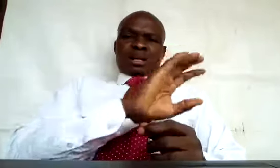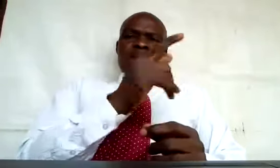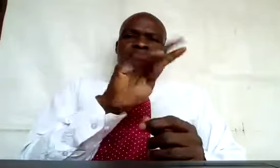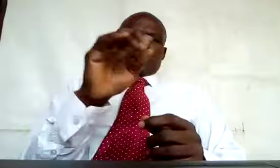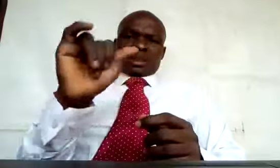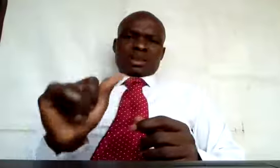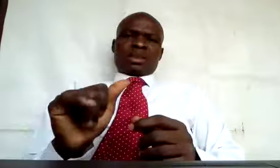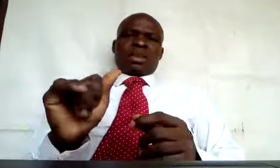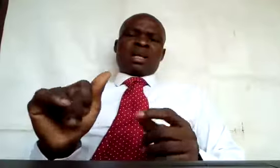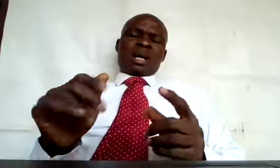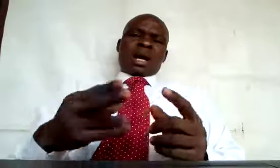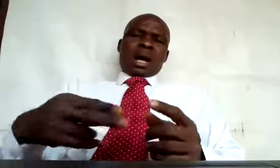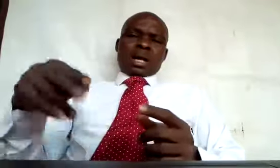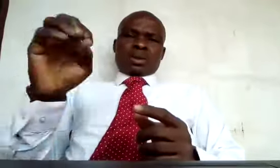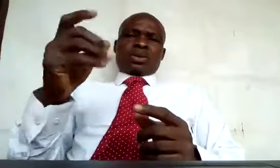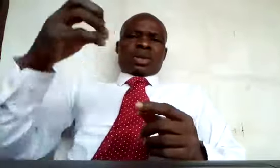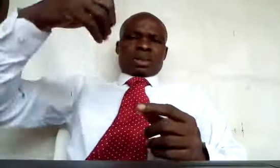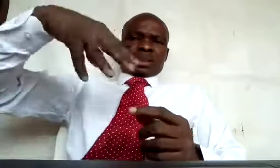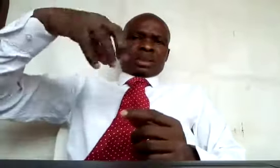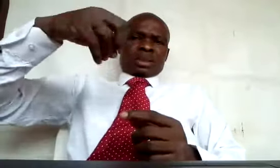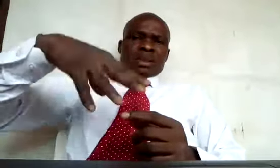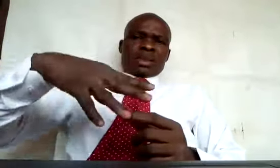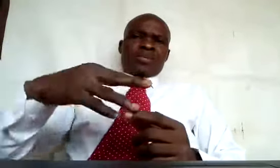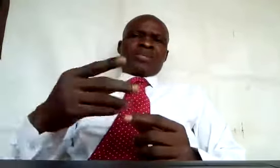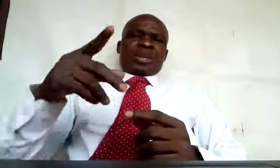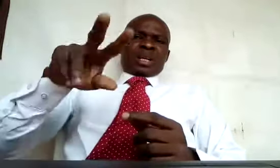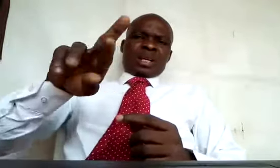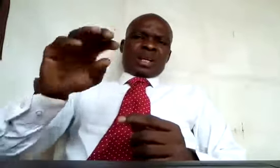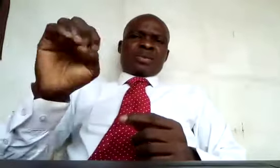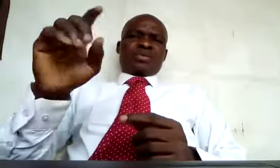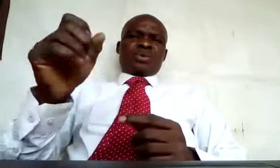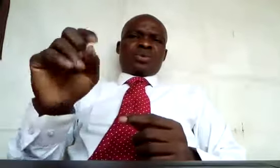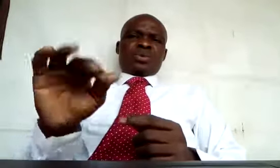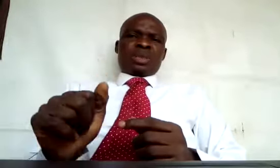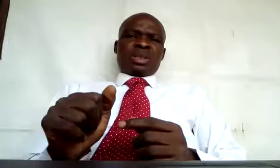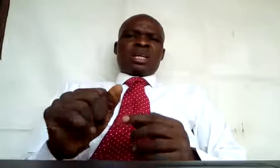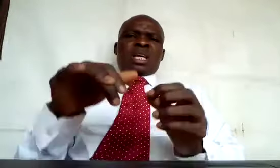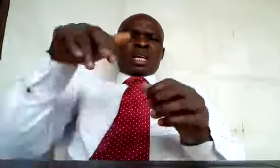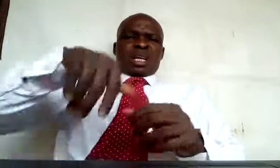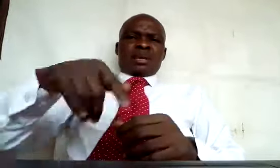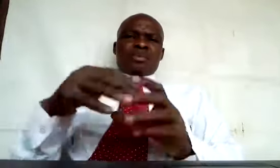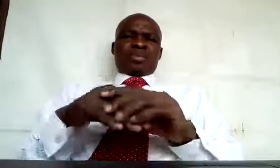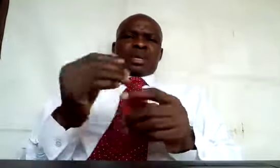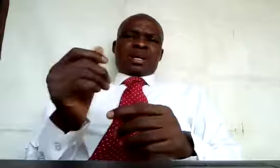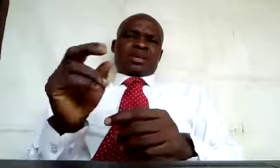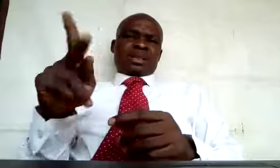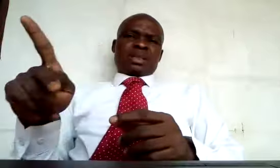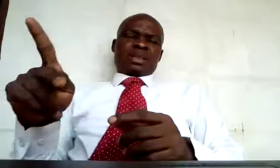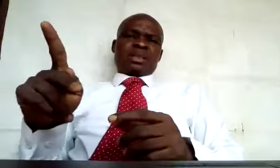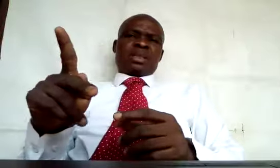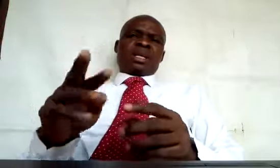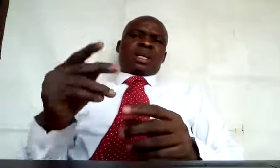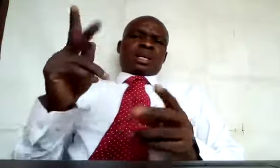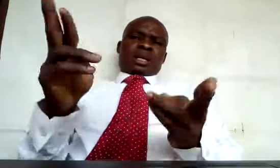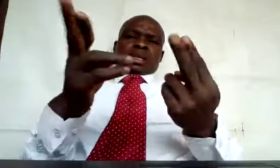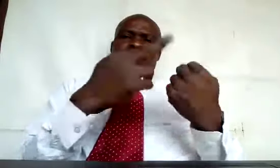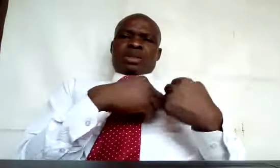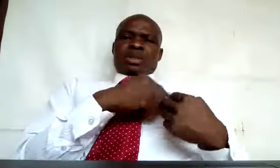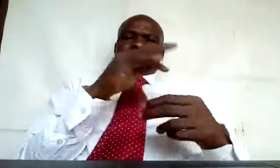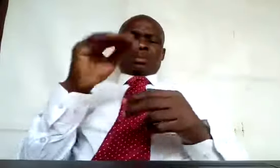hydroelectricity, revolutionary, empiricism, responsibility, humanitarian,